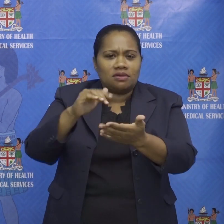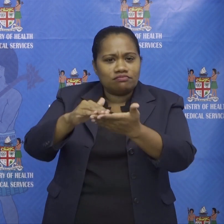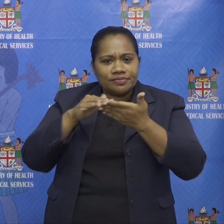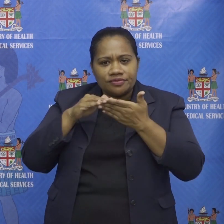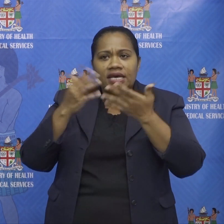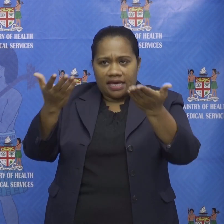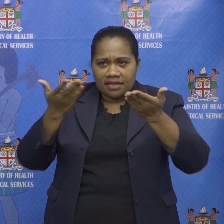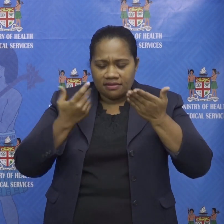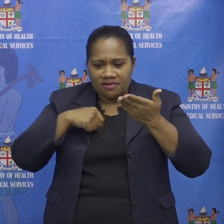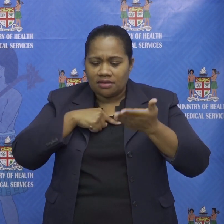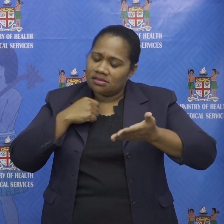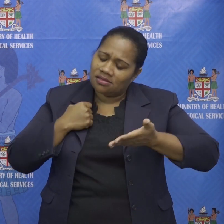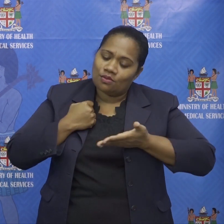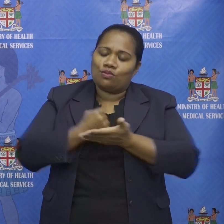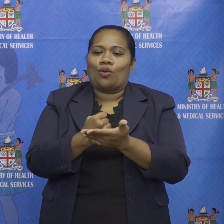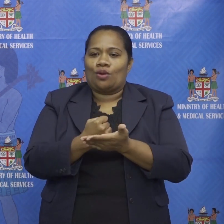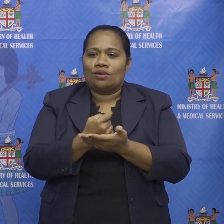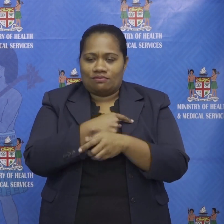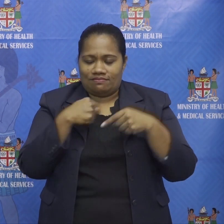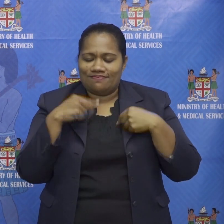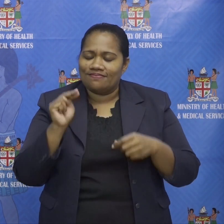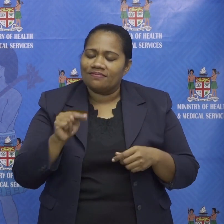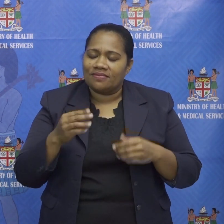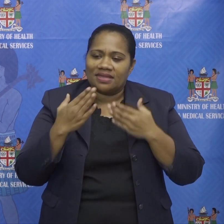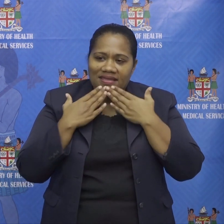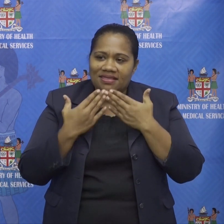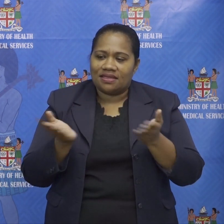given us all the support um that we need thank you